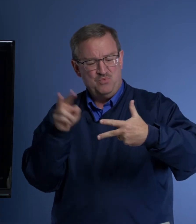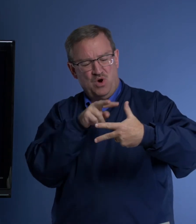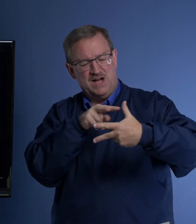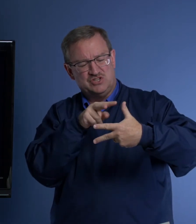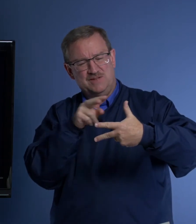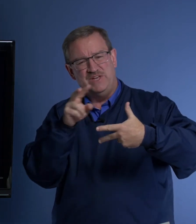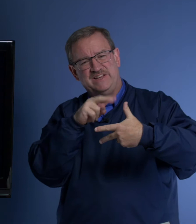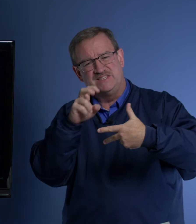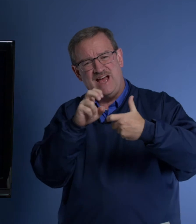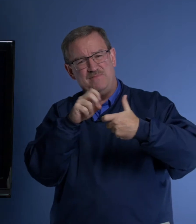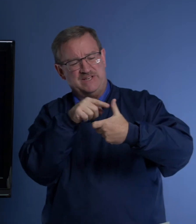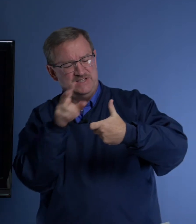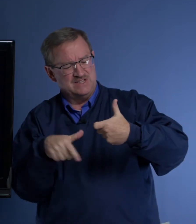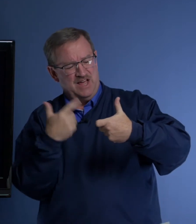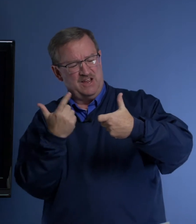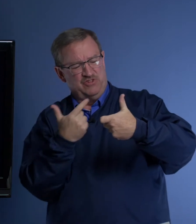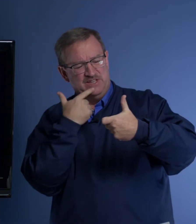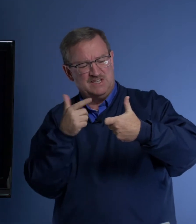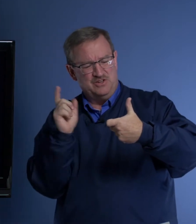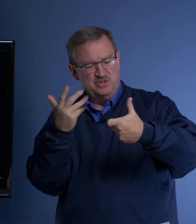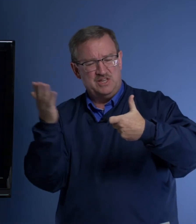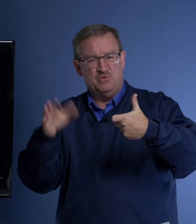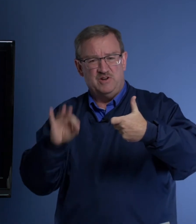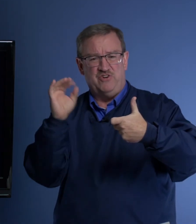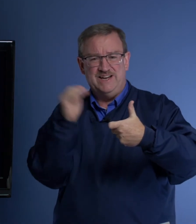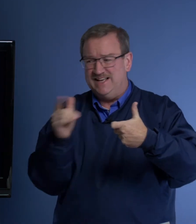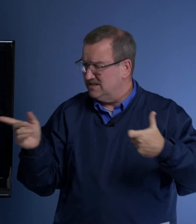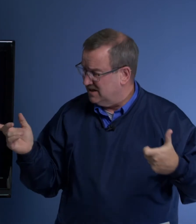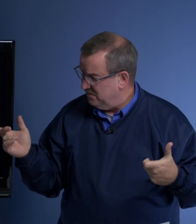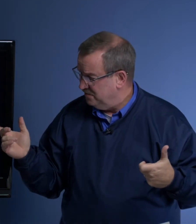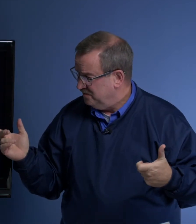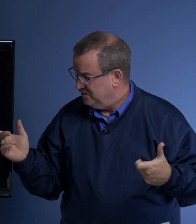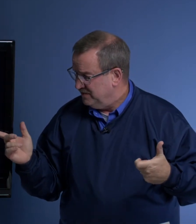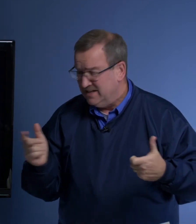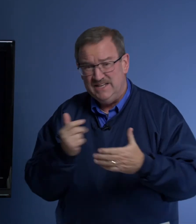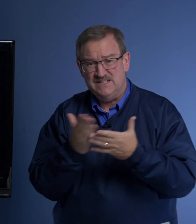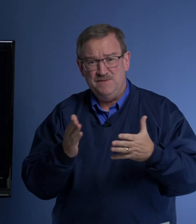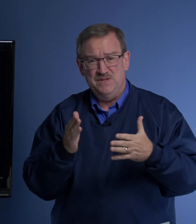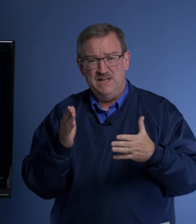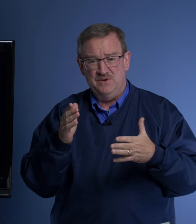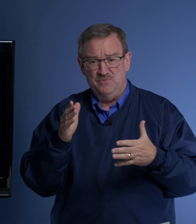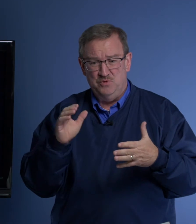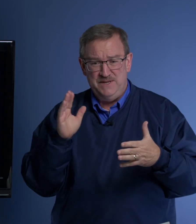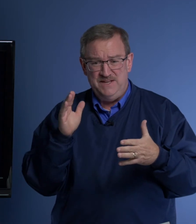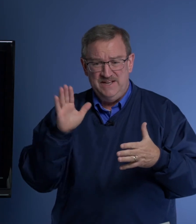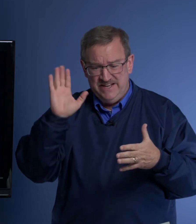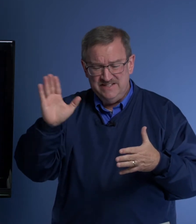watched him. They examined his life. And they said, the only thing we're going to find against him is something that would be his